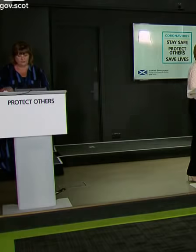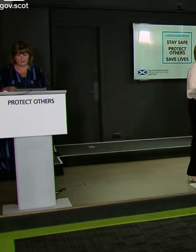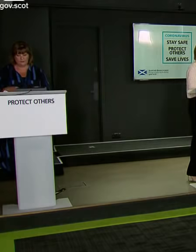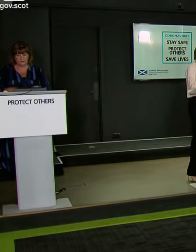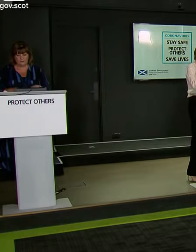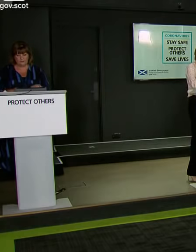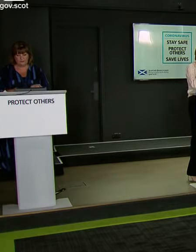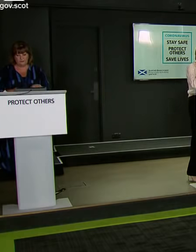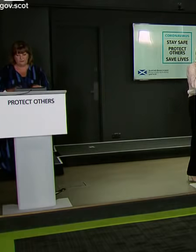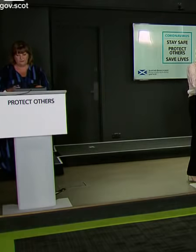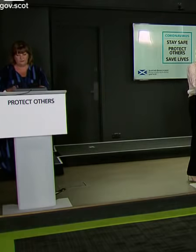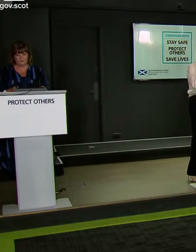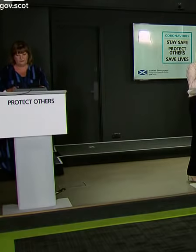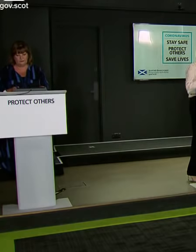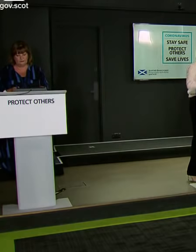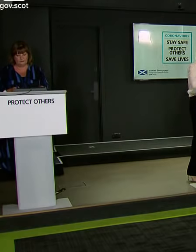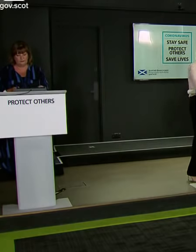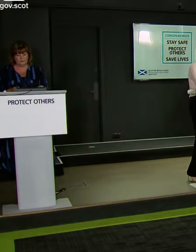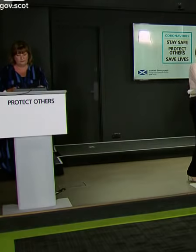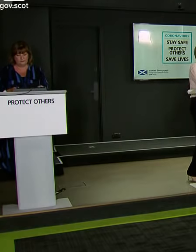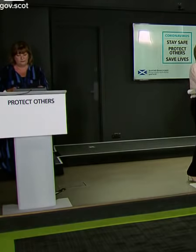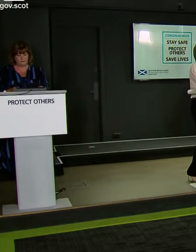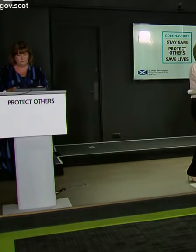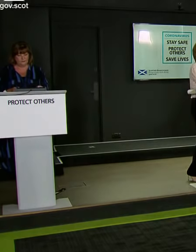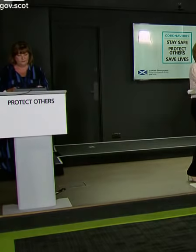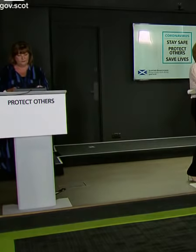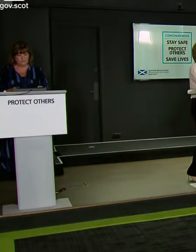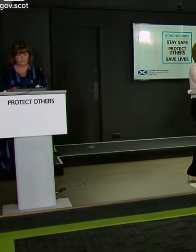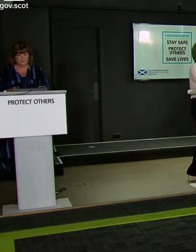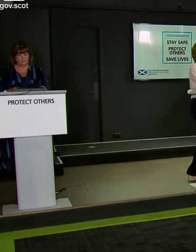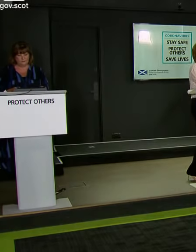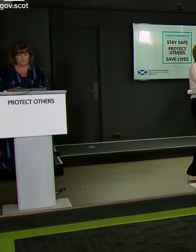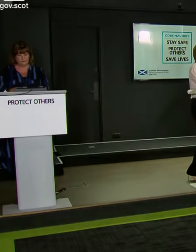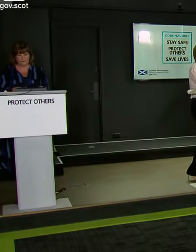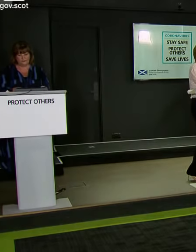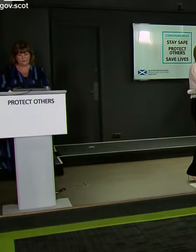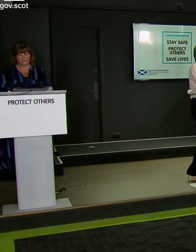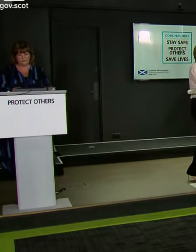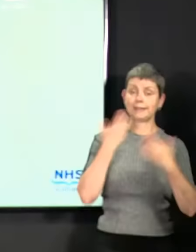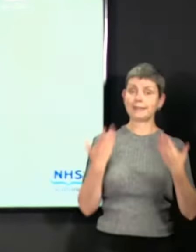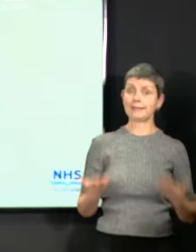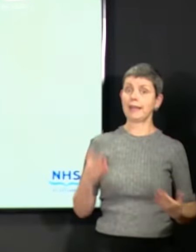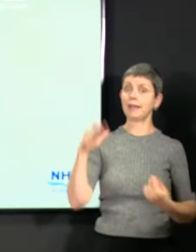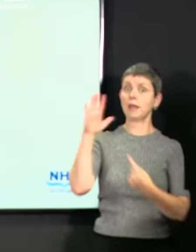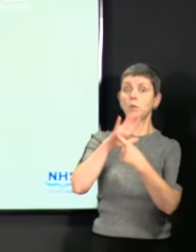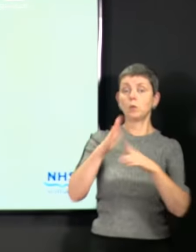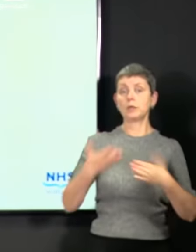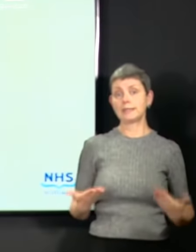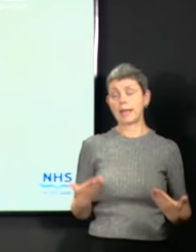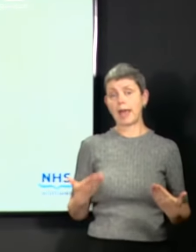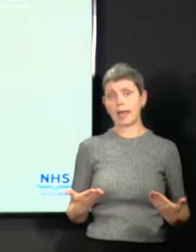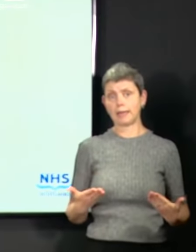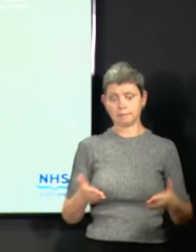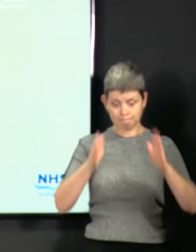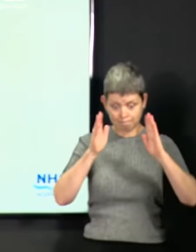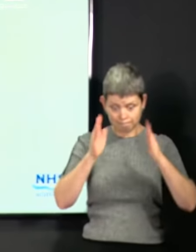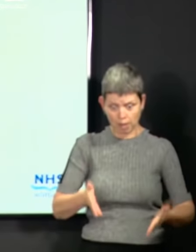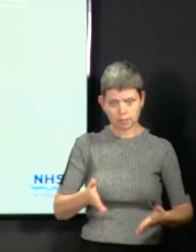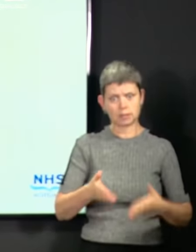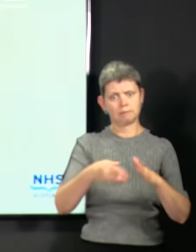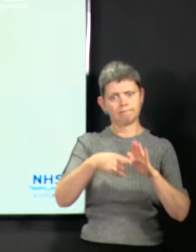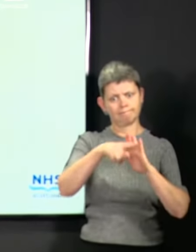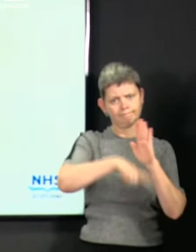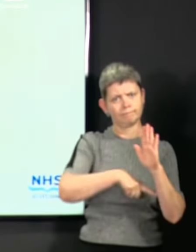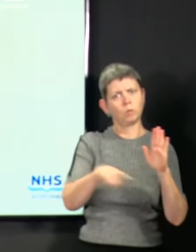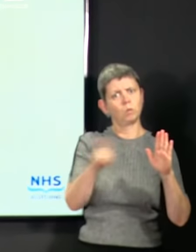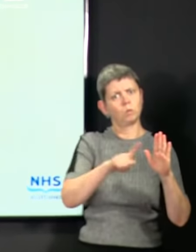Yes, want to return to the subject of face covering, since today is such an important day when we make it mandatory in